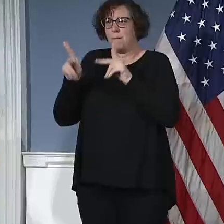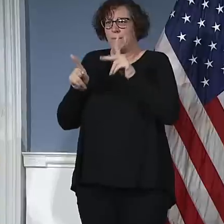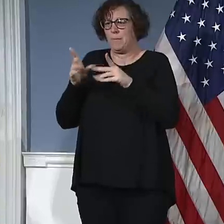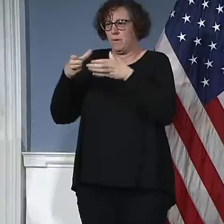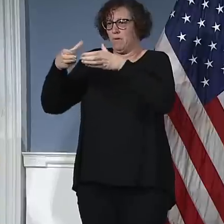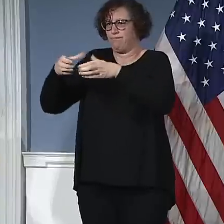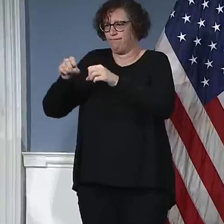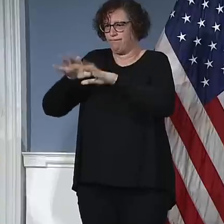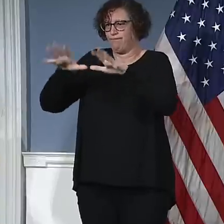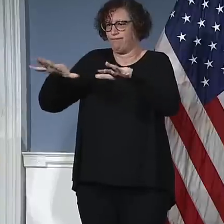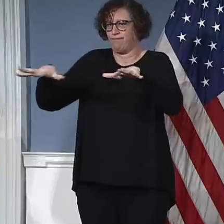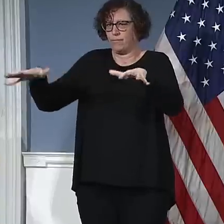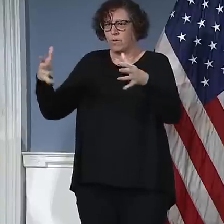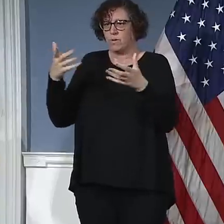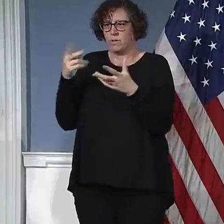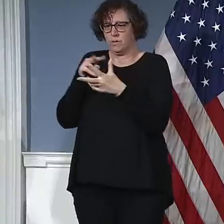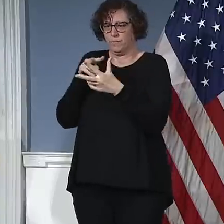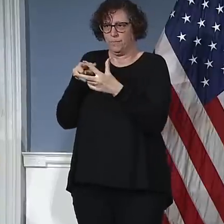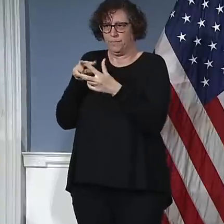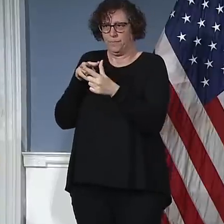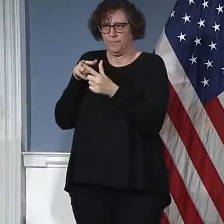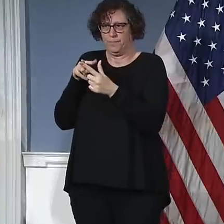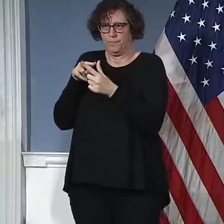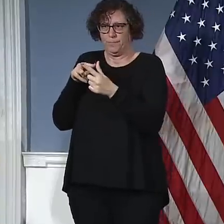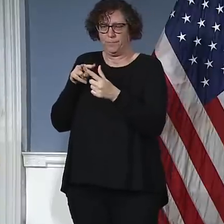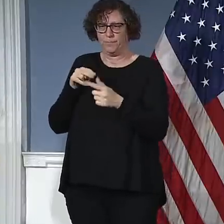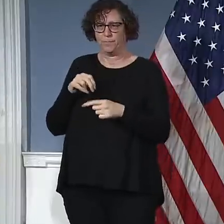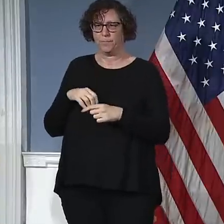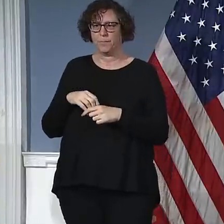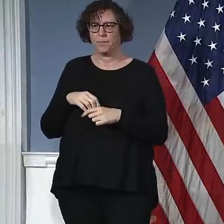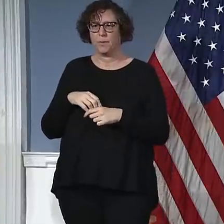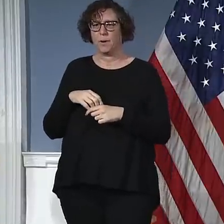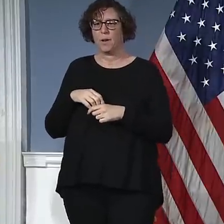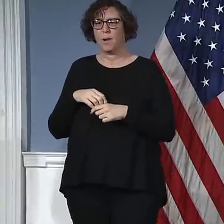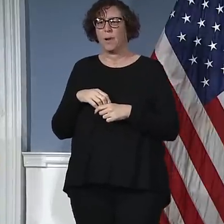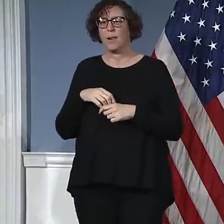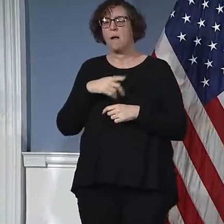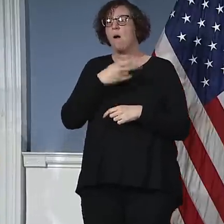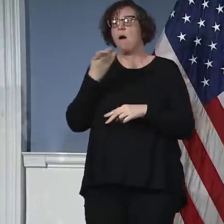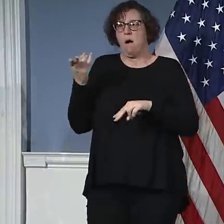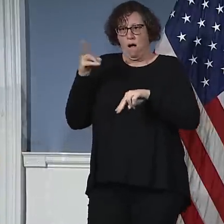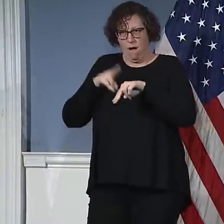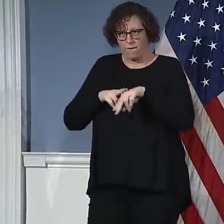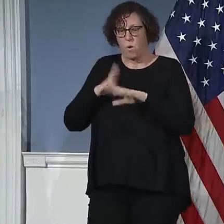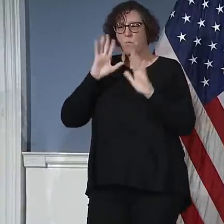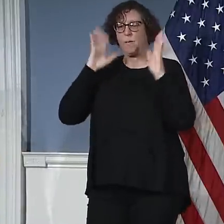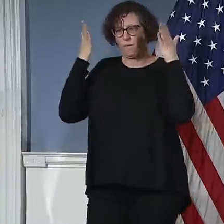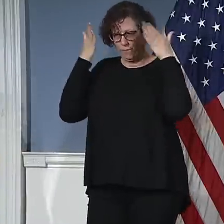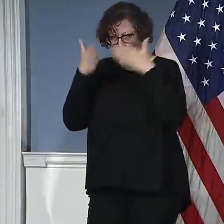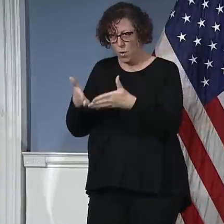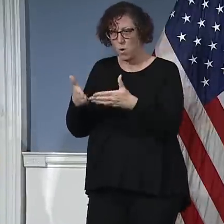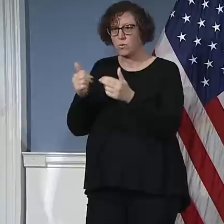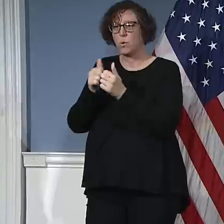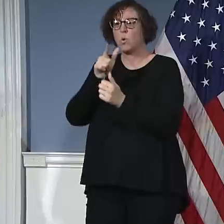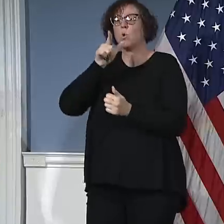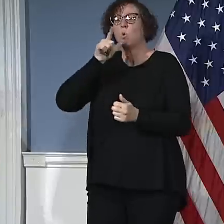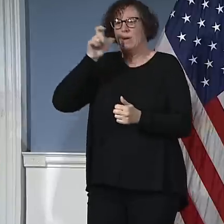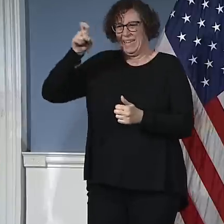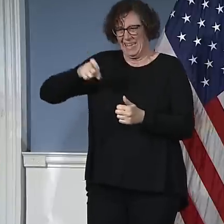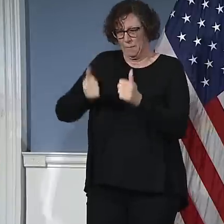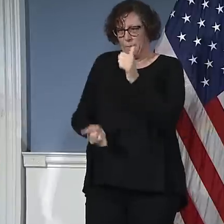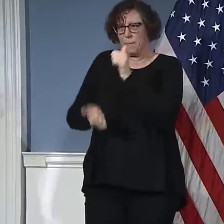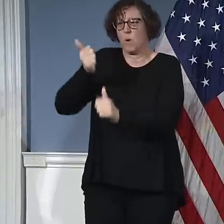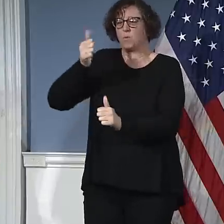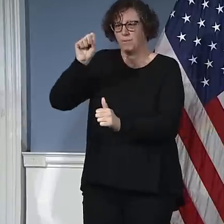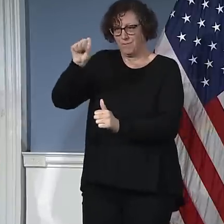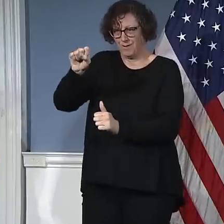Look, of course we have to make sure the care is where it's needed most and I would let in a moment Dr. Katz or Dr.